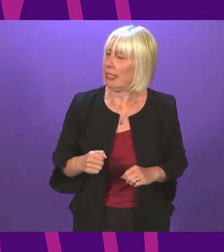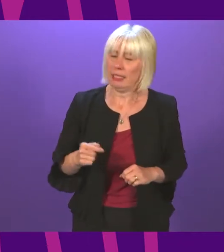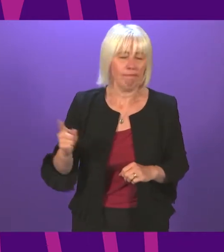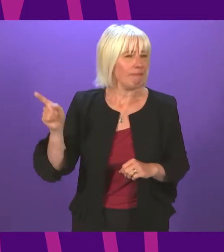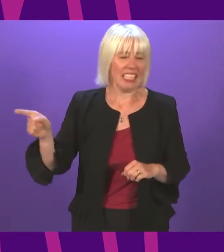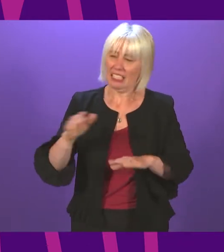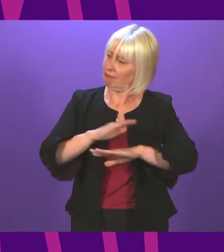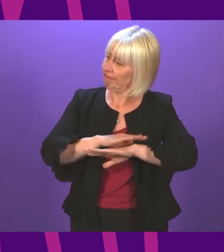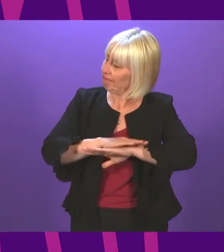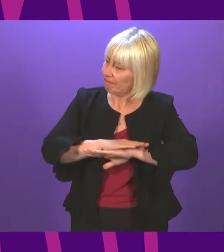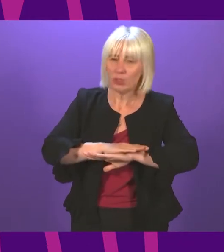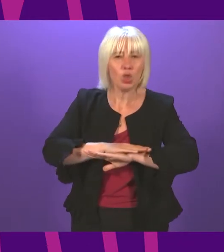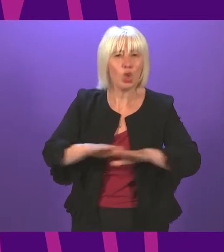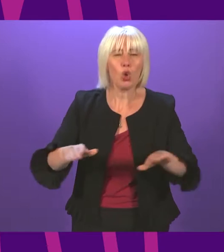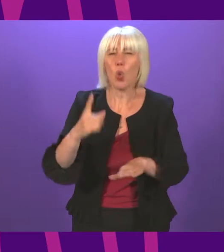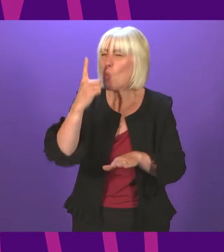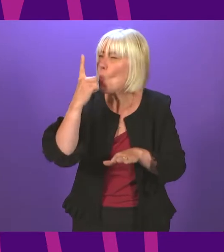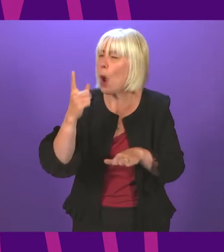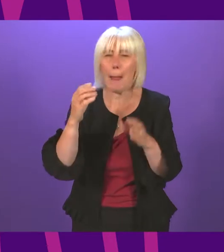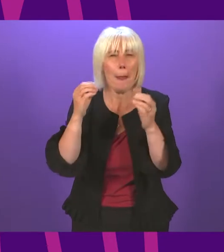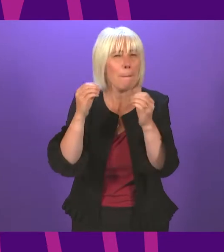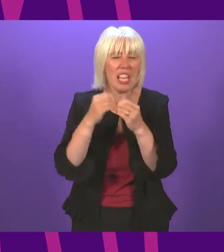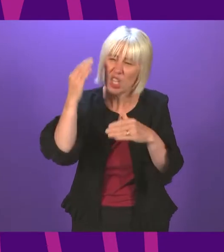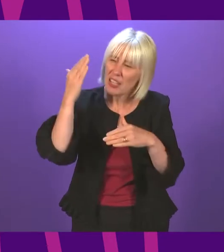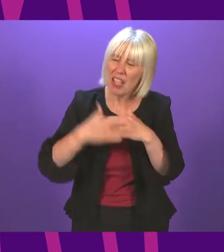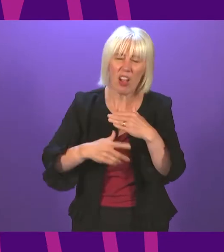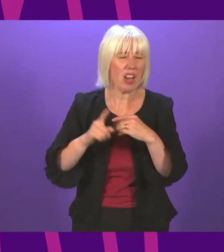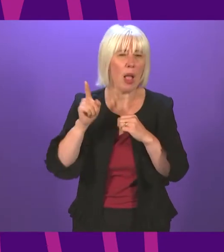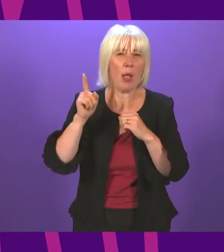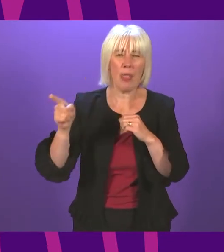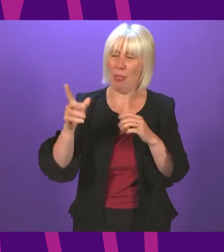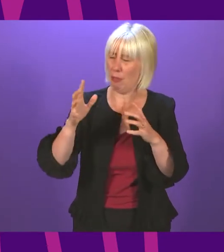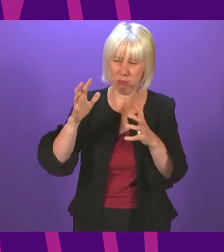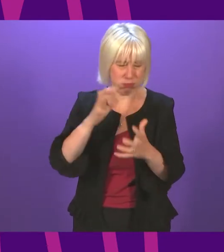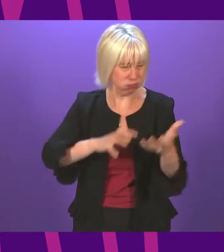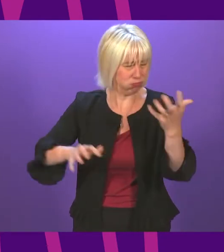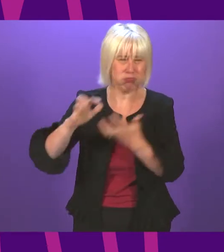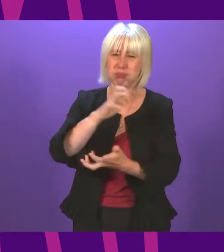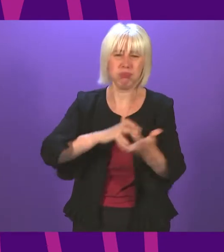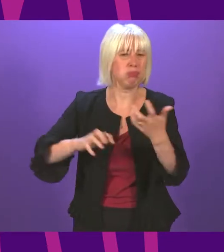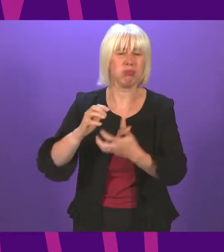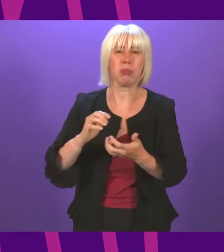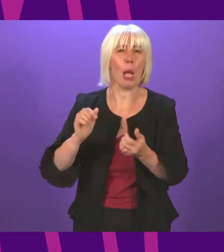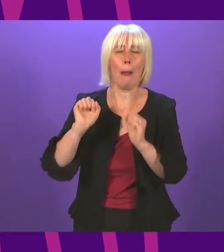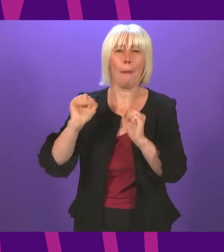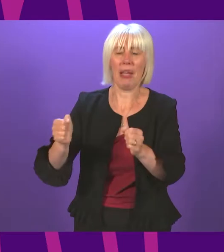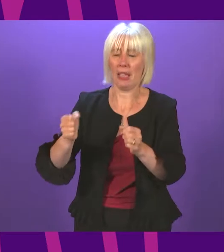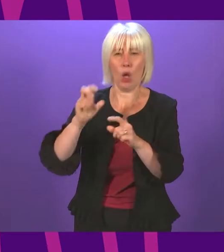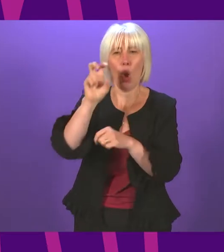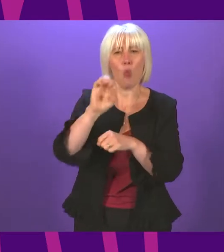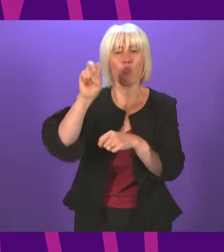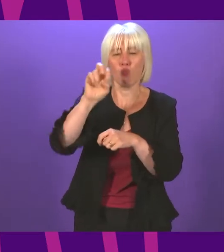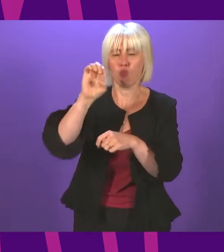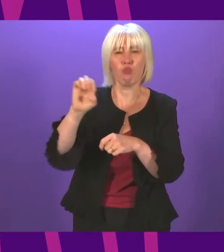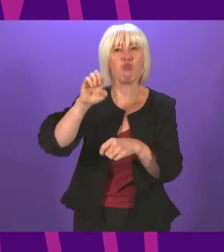absolutely not a single mention of the havoc being created and inflicted on our society by Brexit